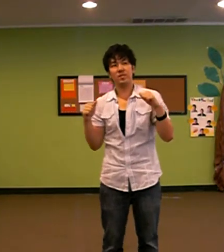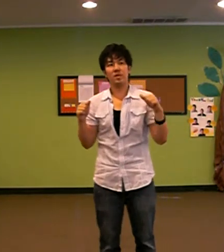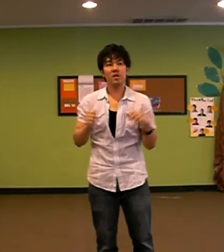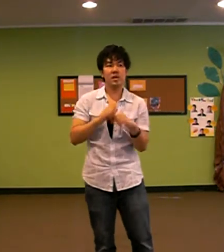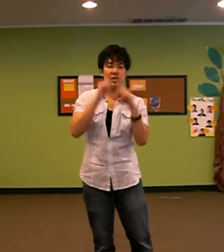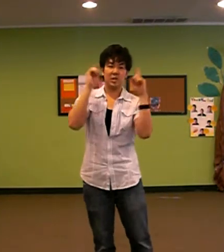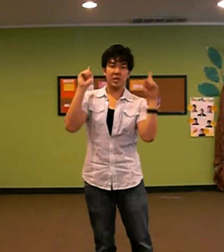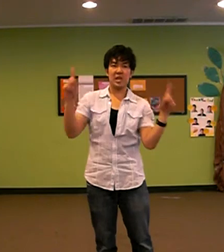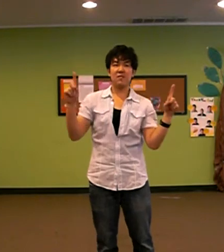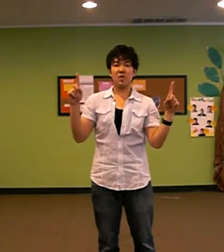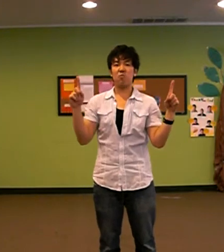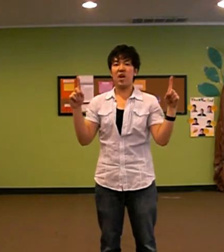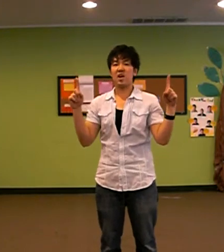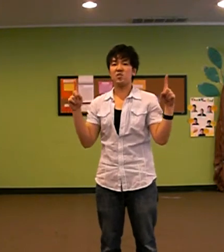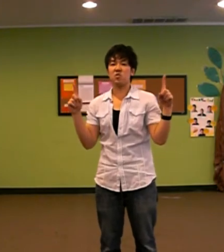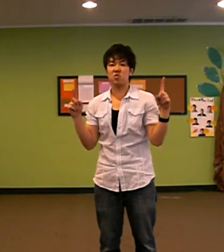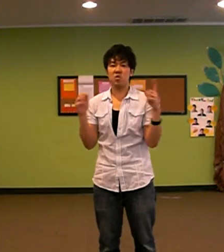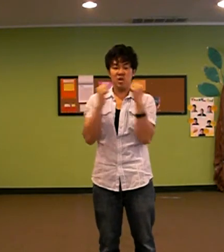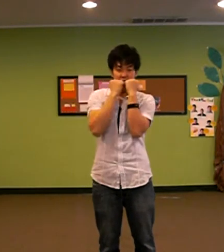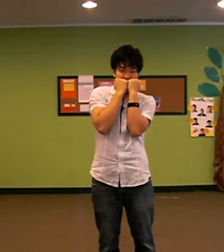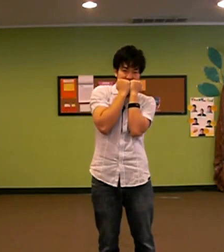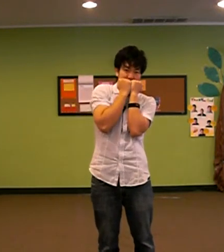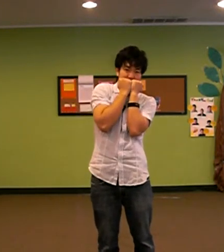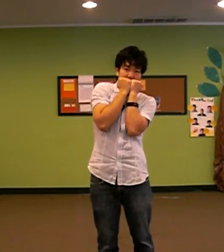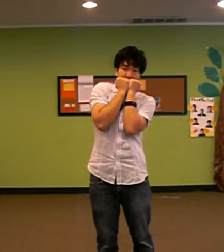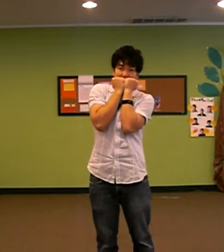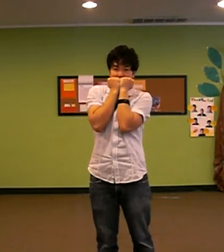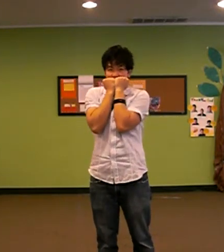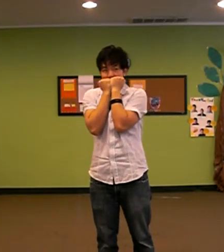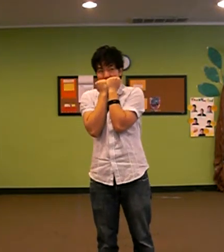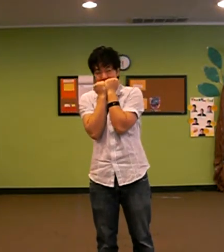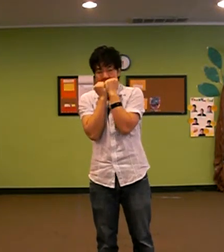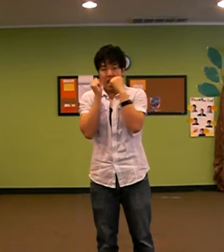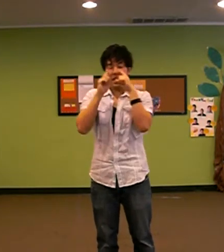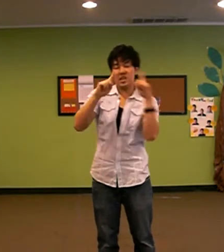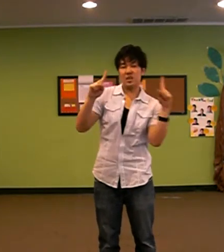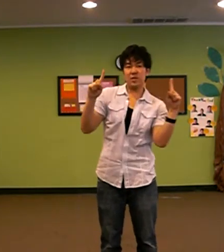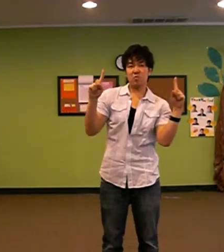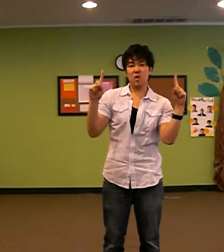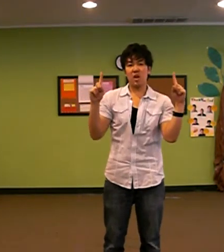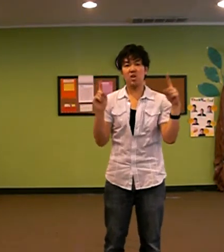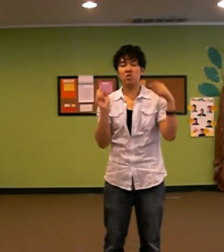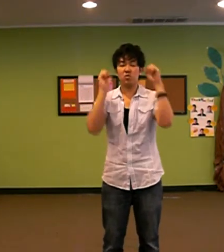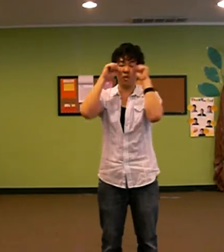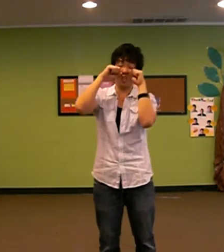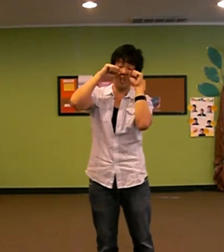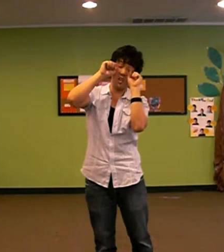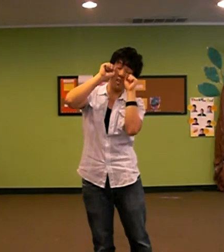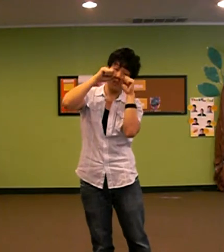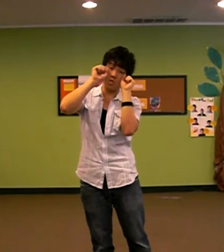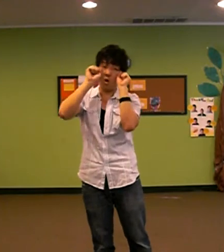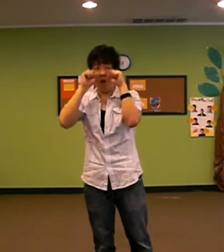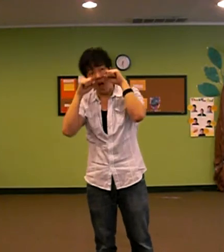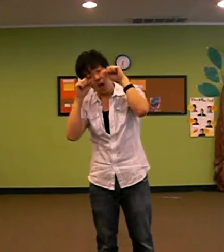So even when you start to worry, and even when you begin to cry,